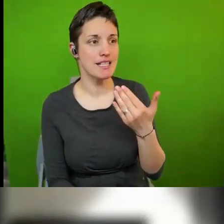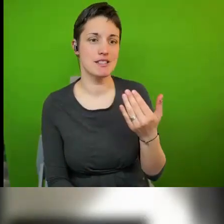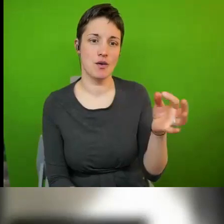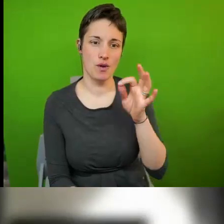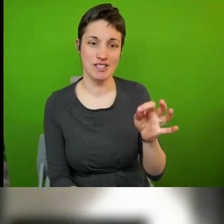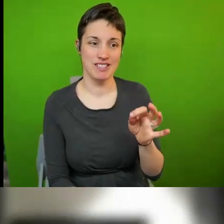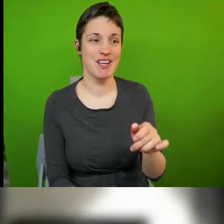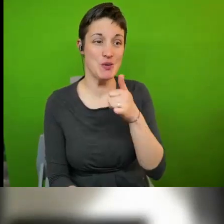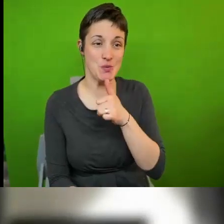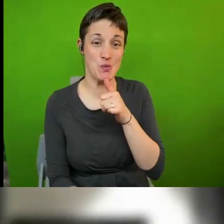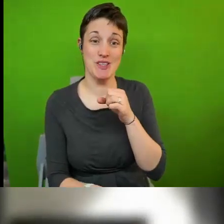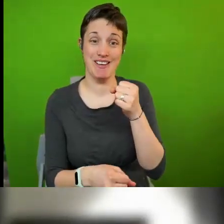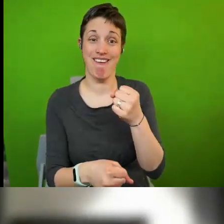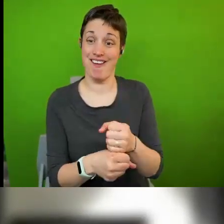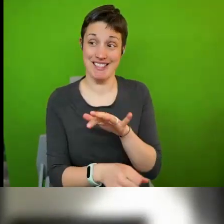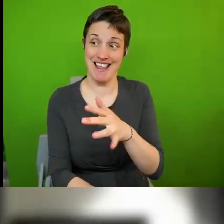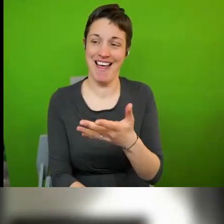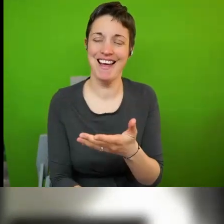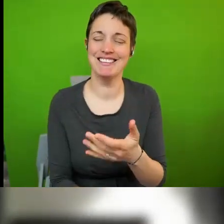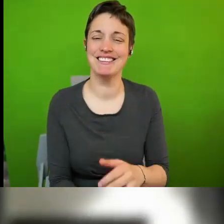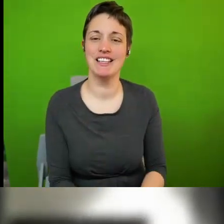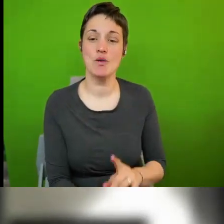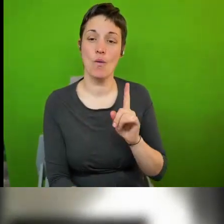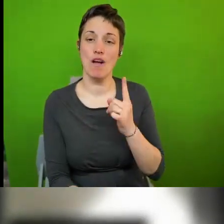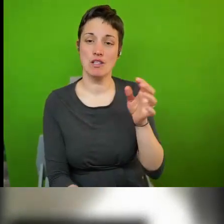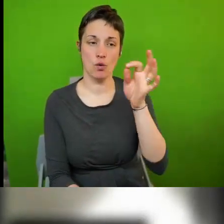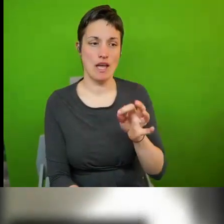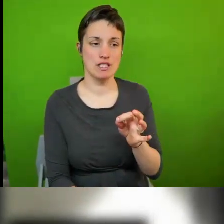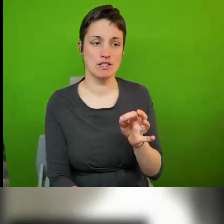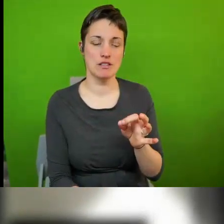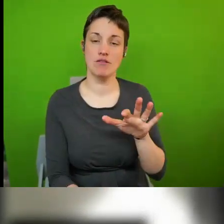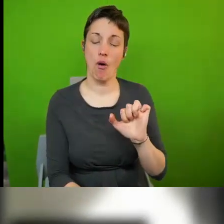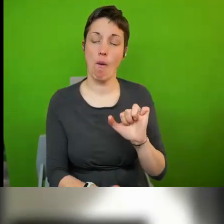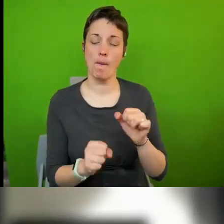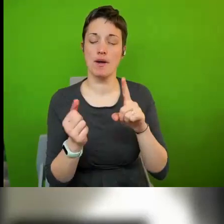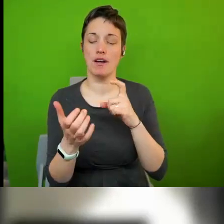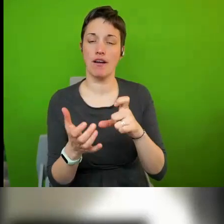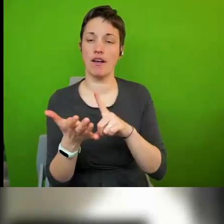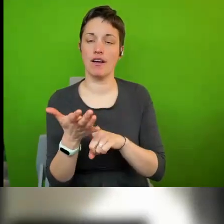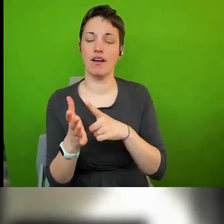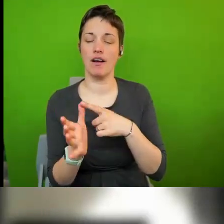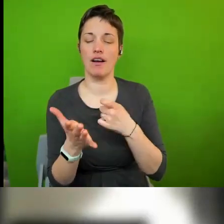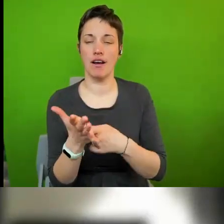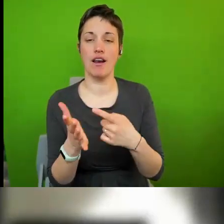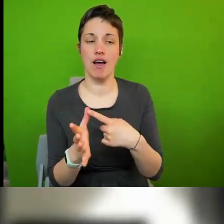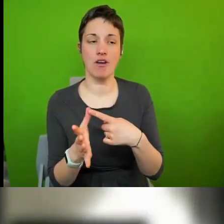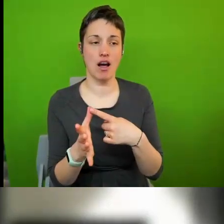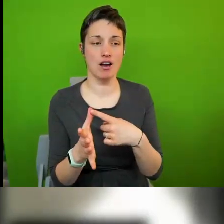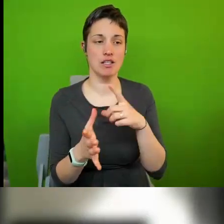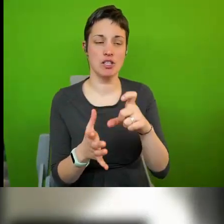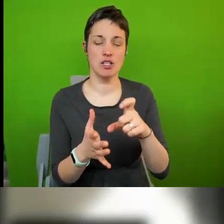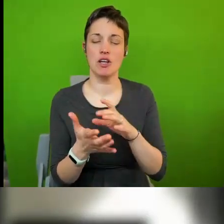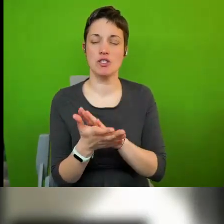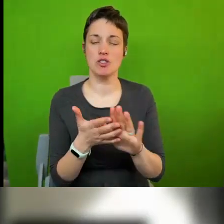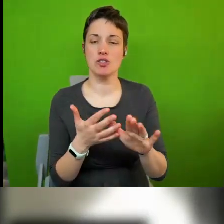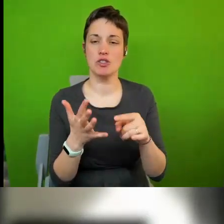gert while he's here so um the first question is from clara chung uh so thank you for the presentation um she's got a